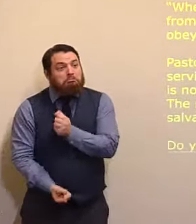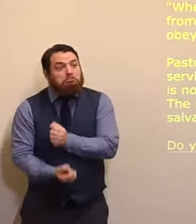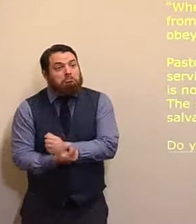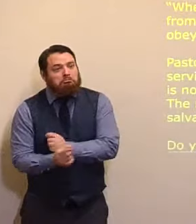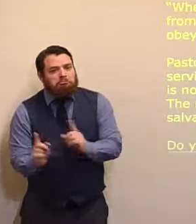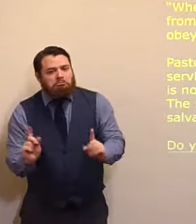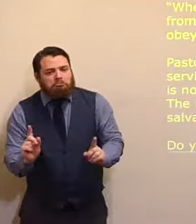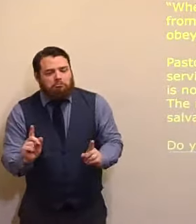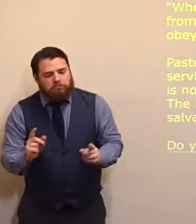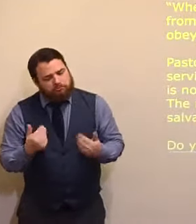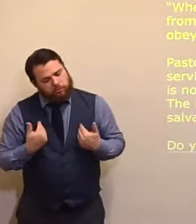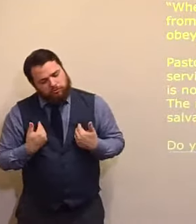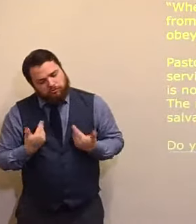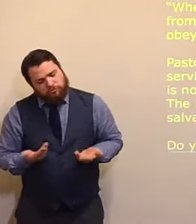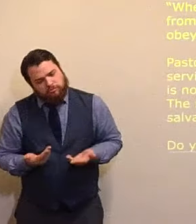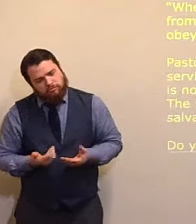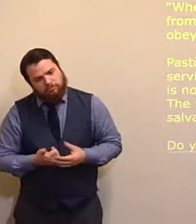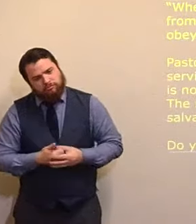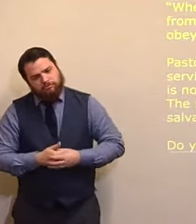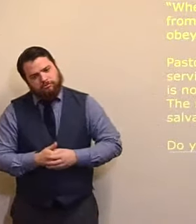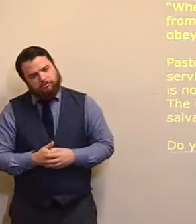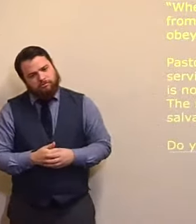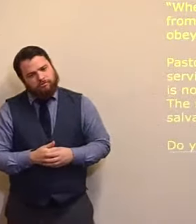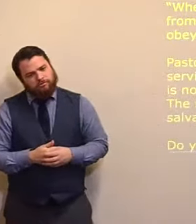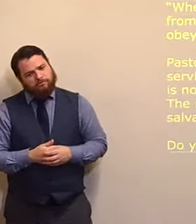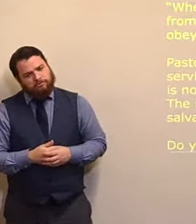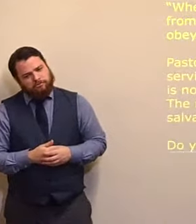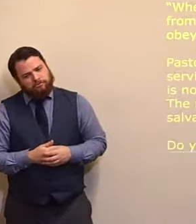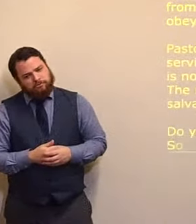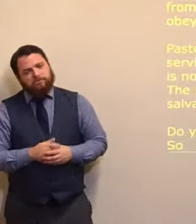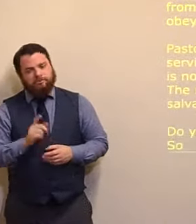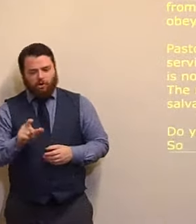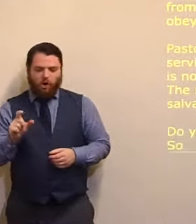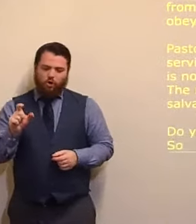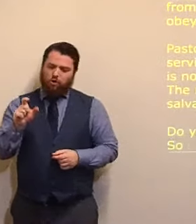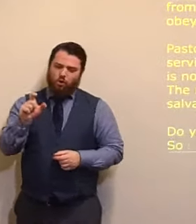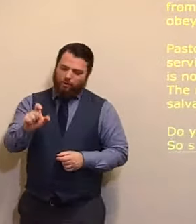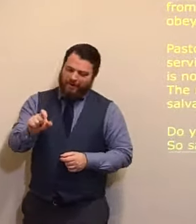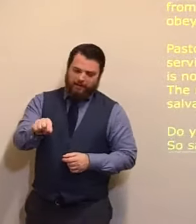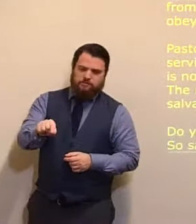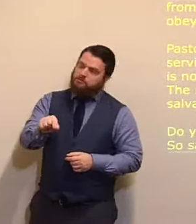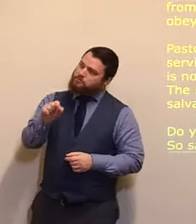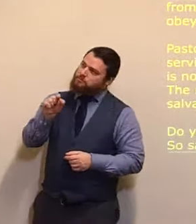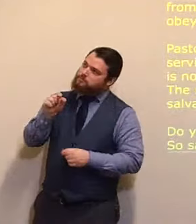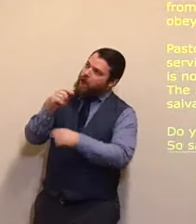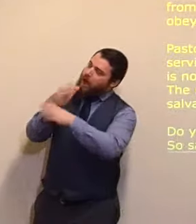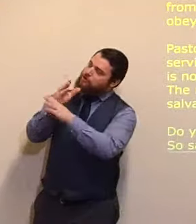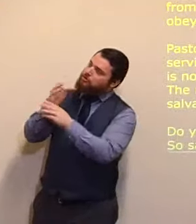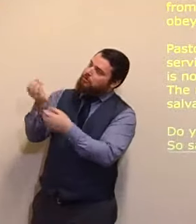And right, right when he heard, the good news, from an angel, sent by God,